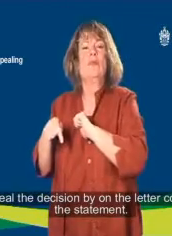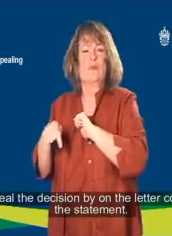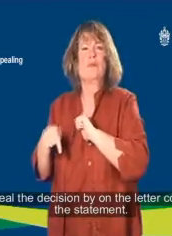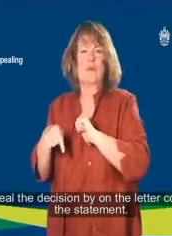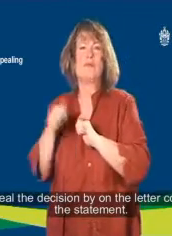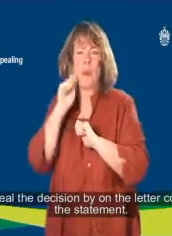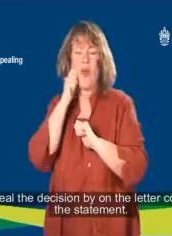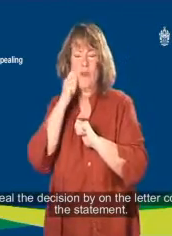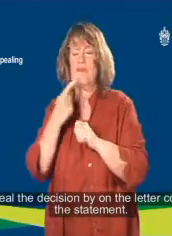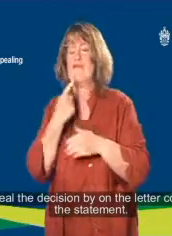containing the statement.